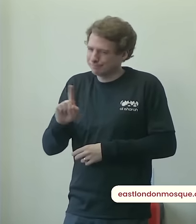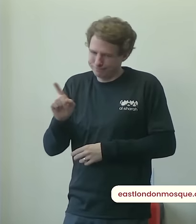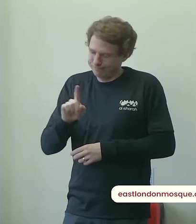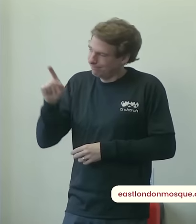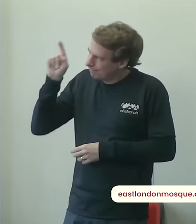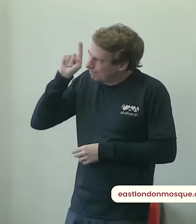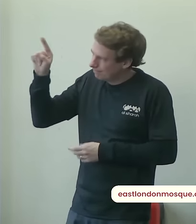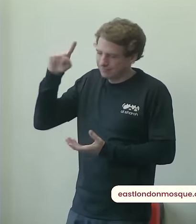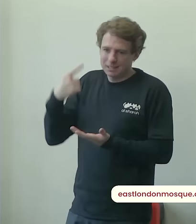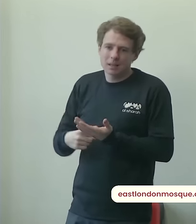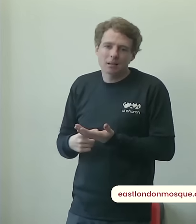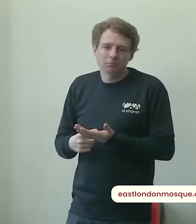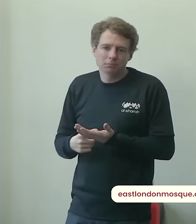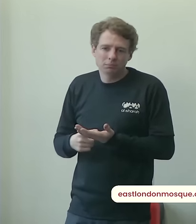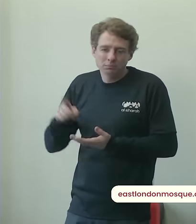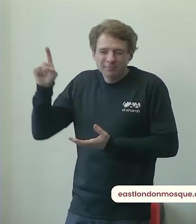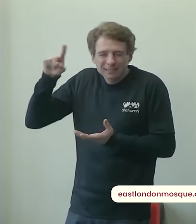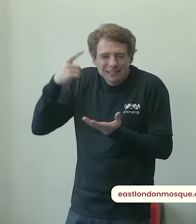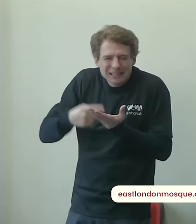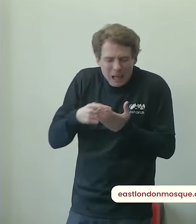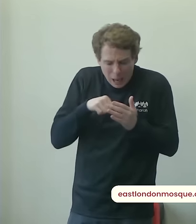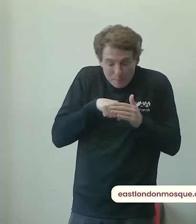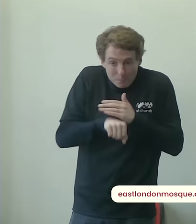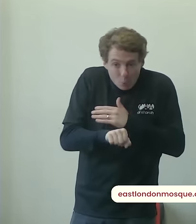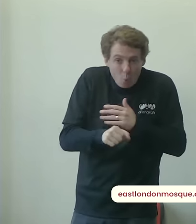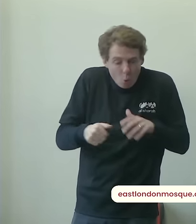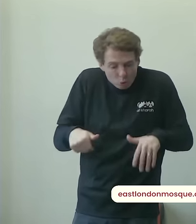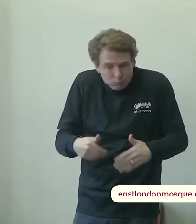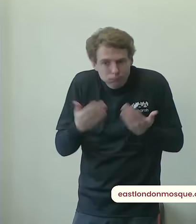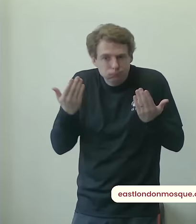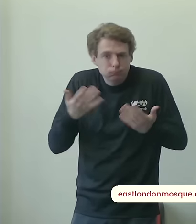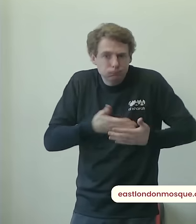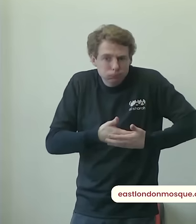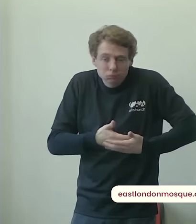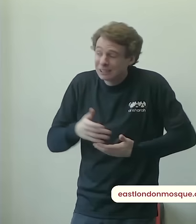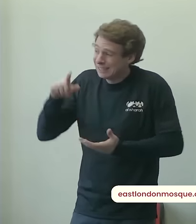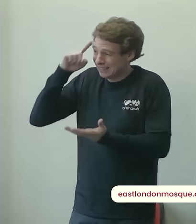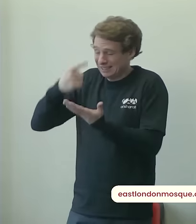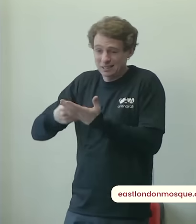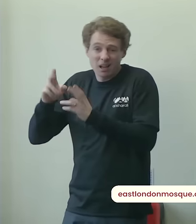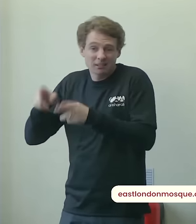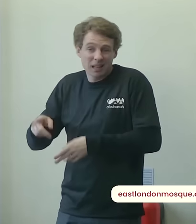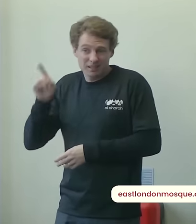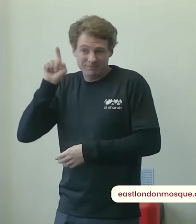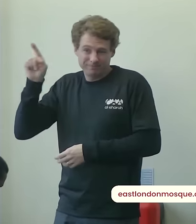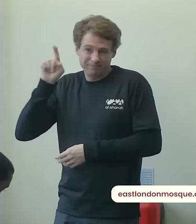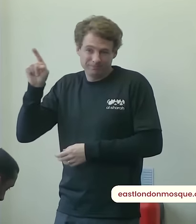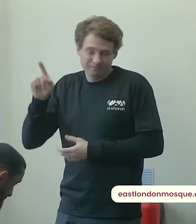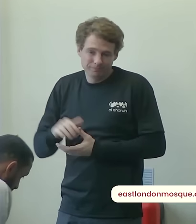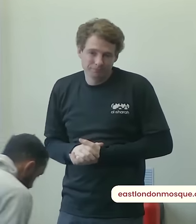when you leave it the prophet muhammad peace be upon him says none of you should wish for death because of a problem in your